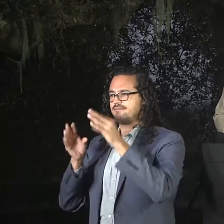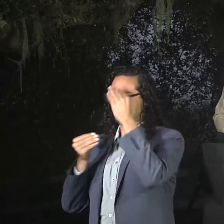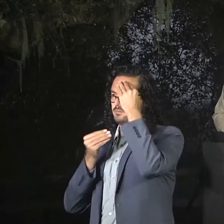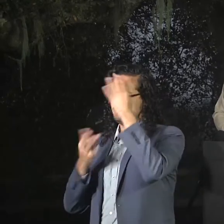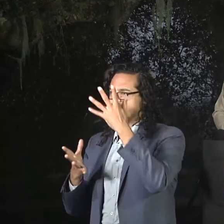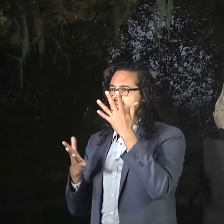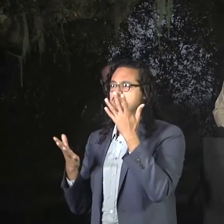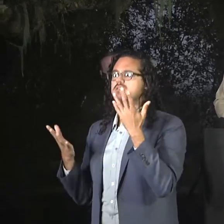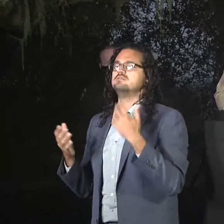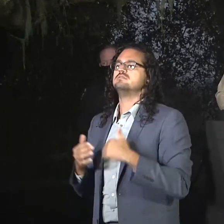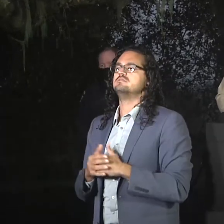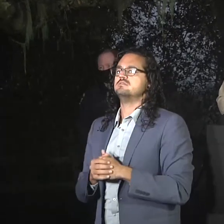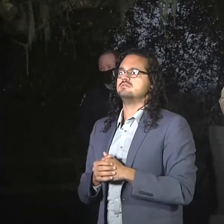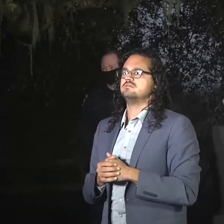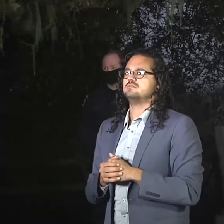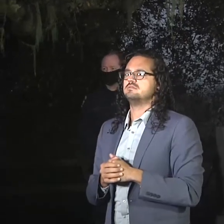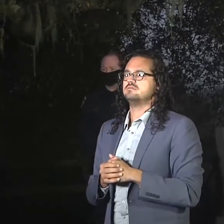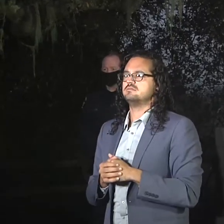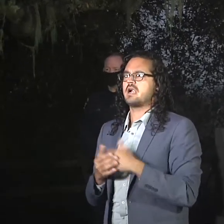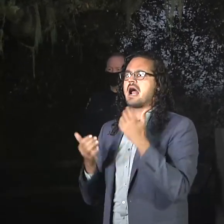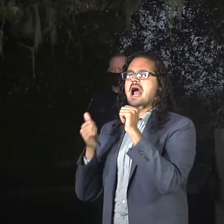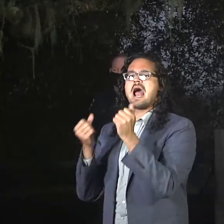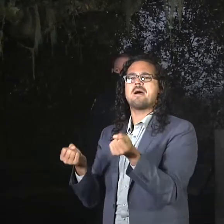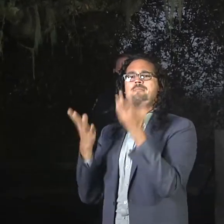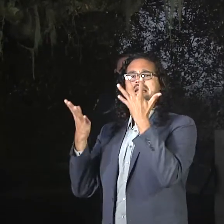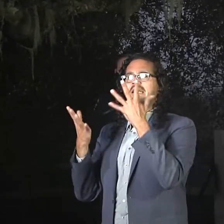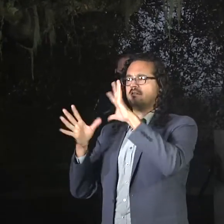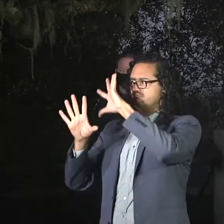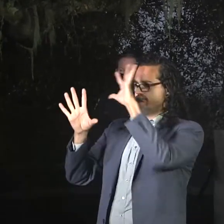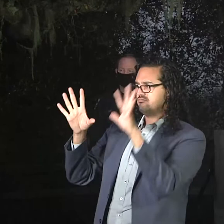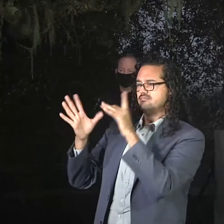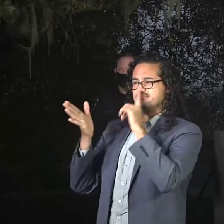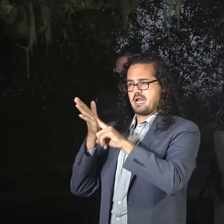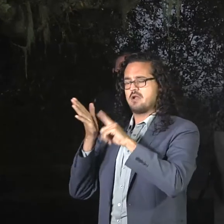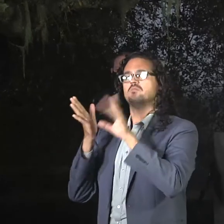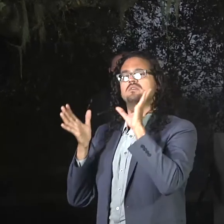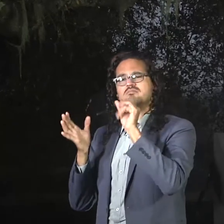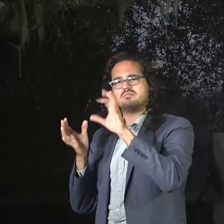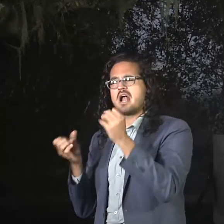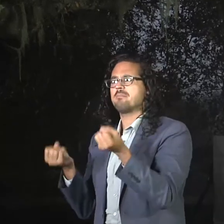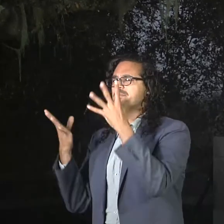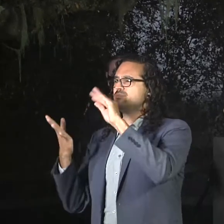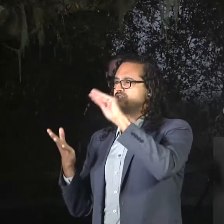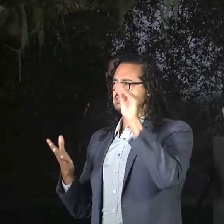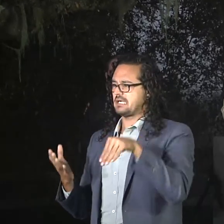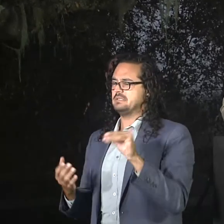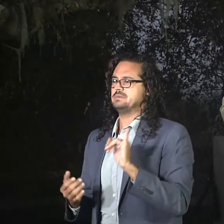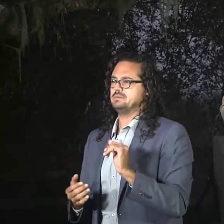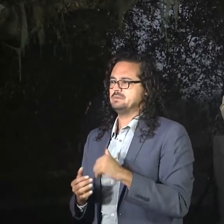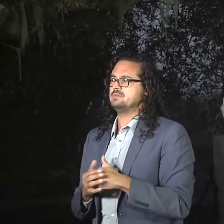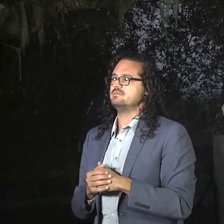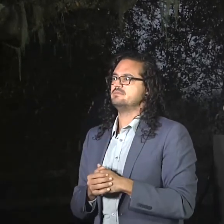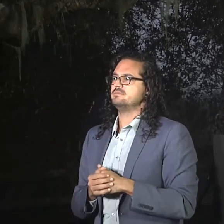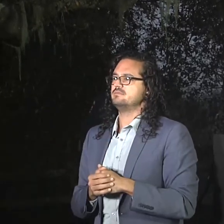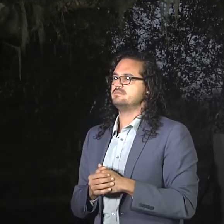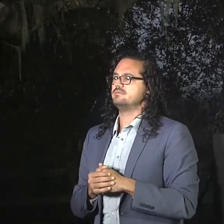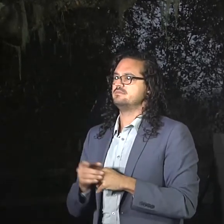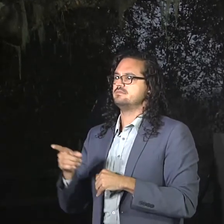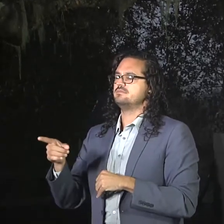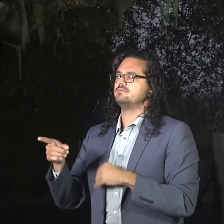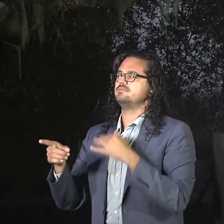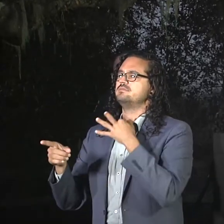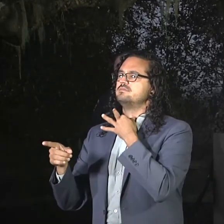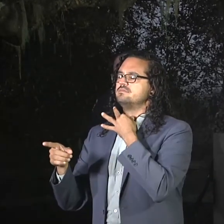Any other questions? With regard to Scotts Valley, for the residents, is there a timeline when that may be